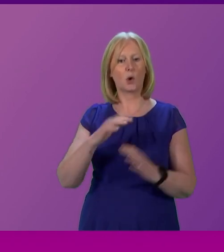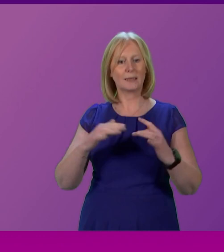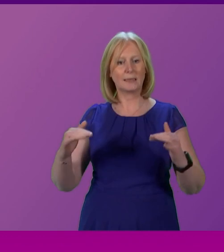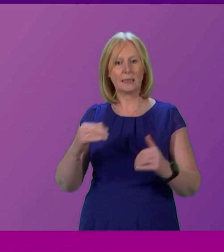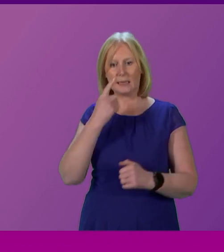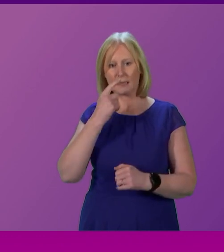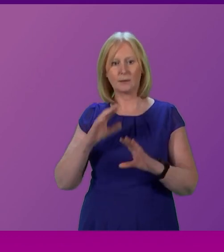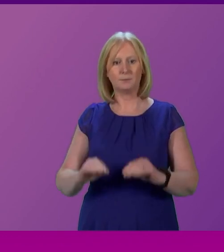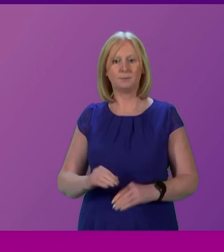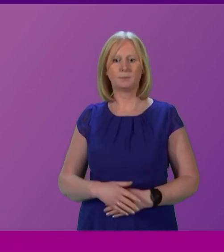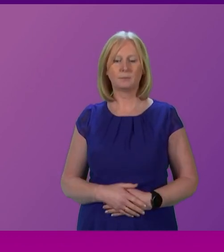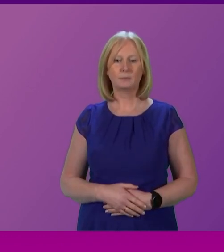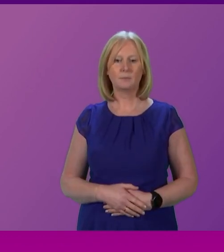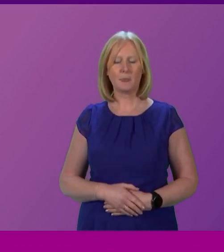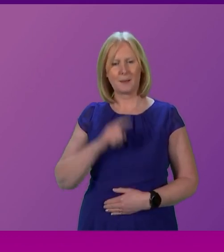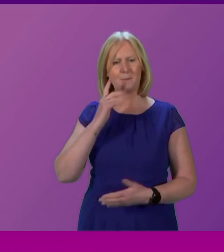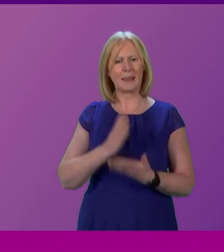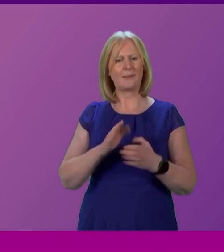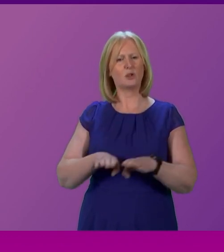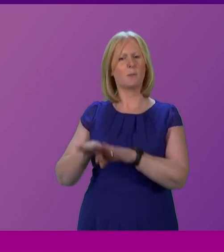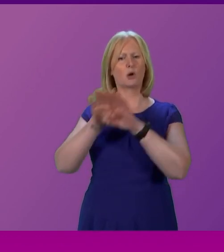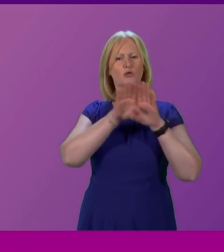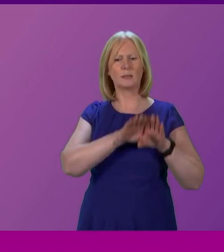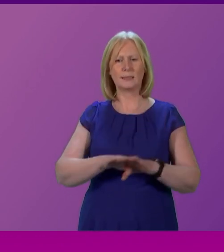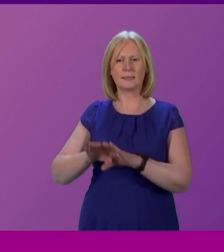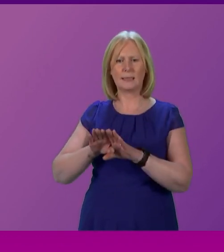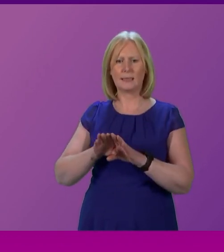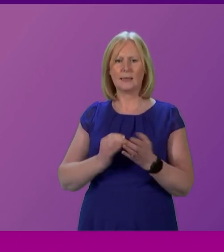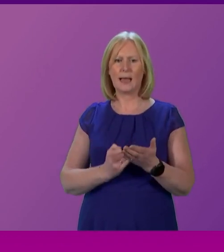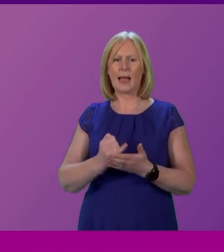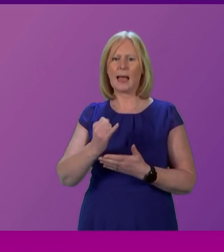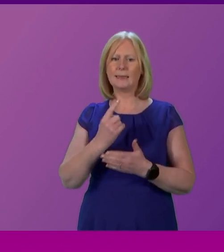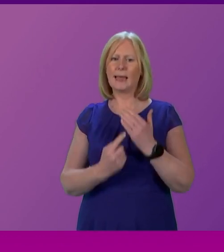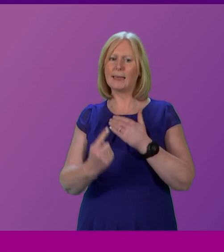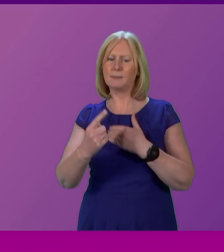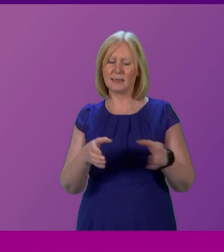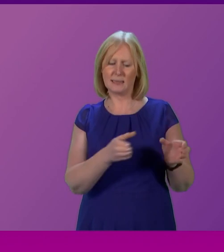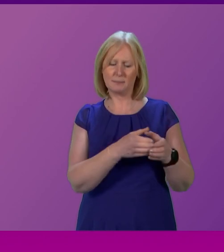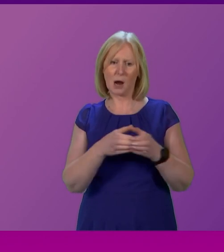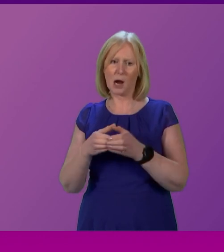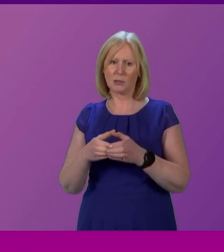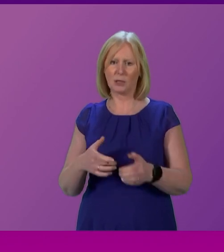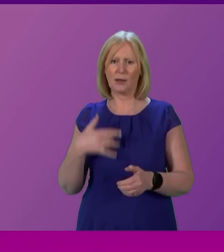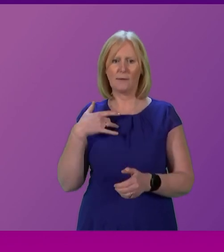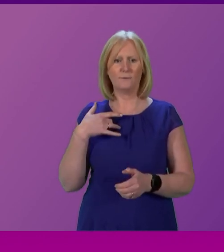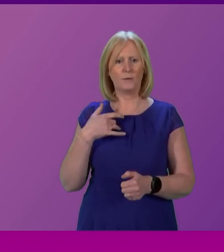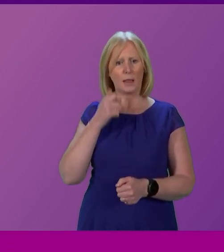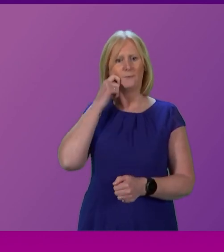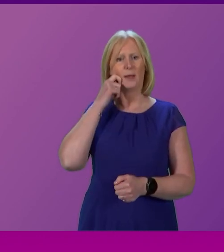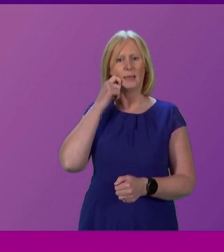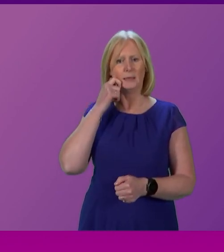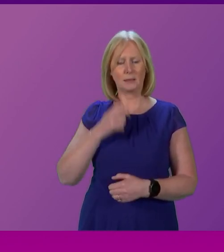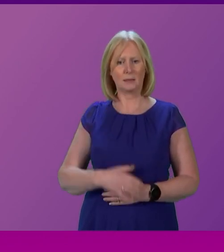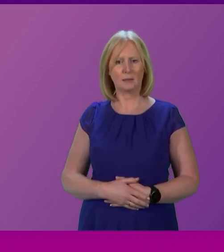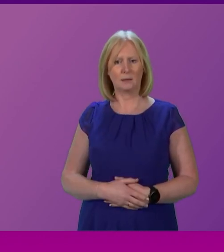but first and foremost, I believe in democracy. If the anti-independence parties are offended by the independence movement's claim to now be Scotland's